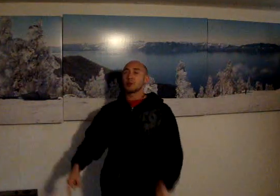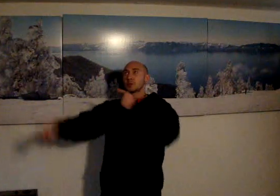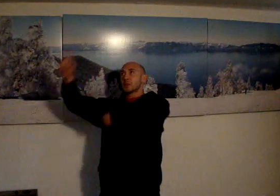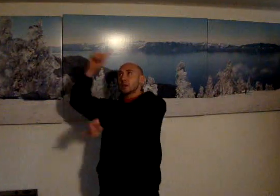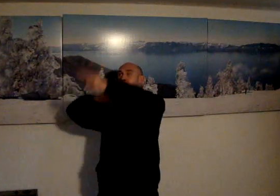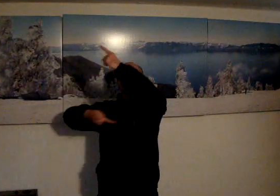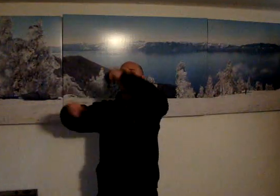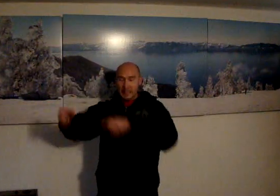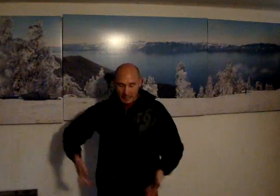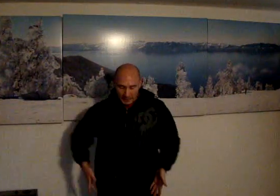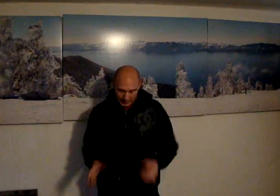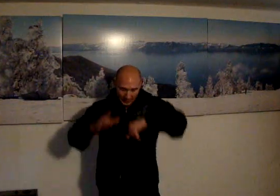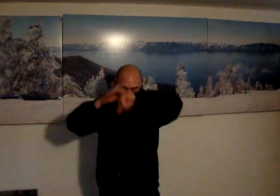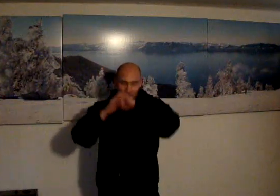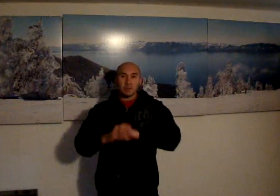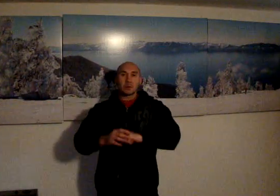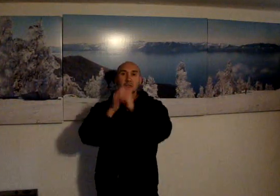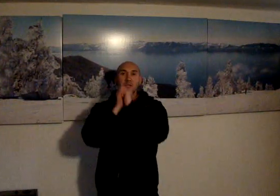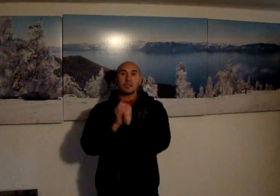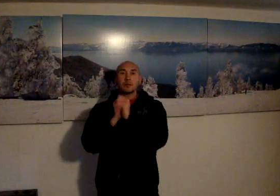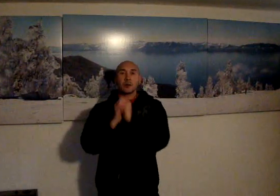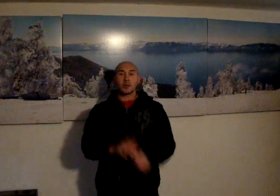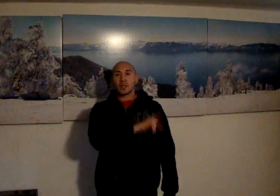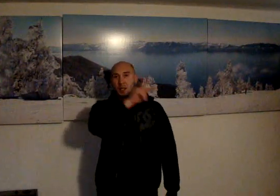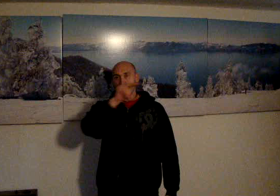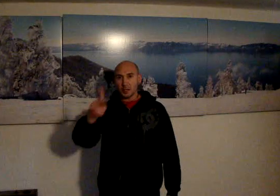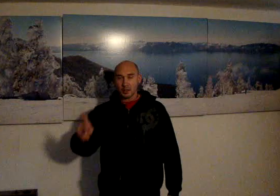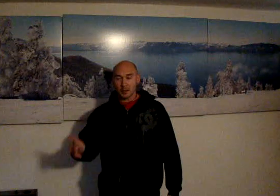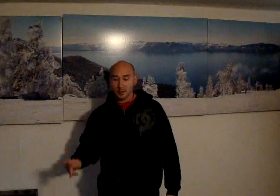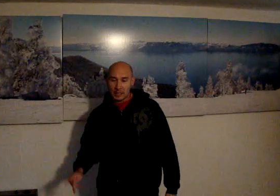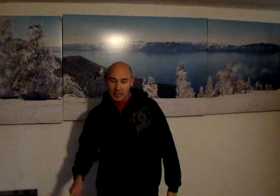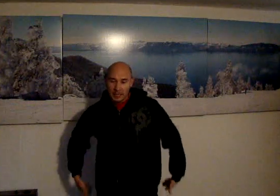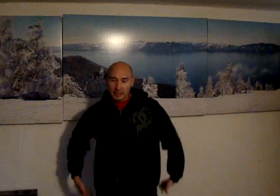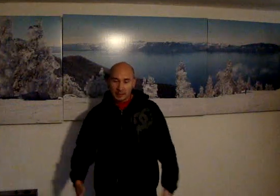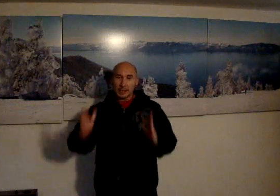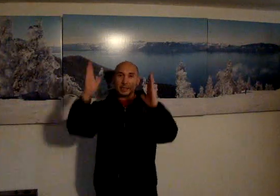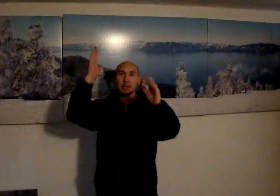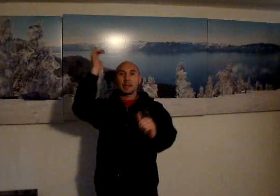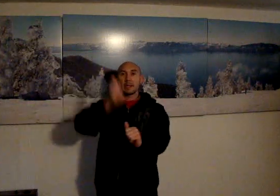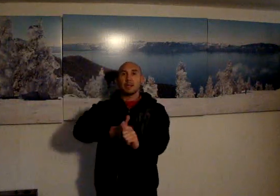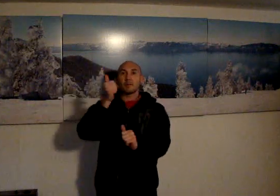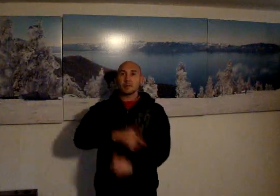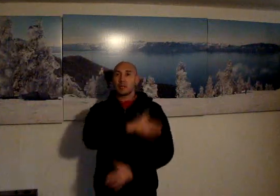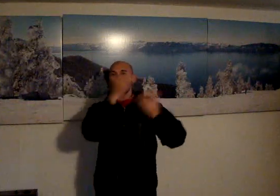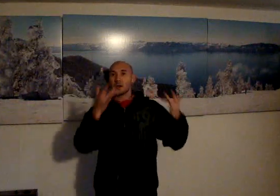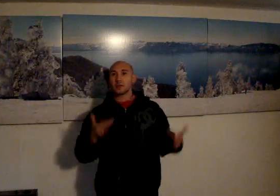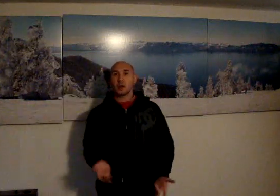Lord has come let earth receive her king let every heart